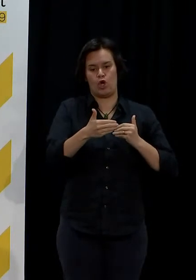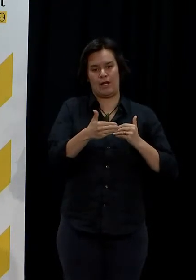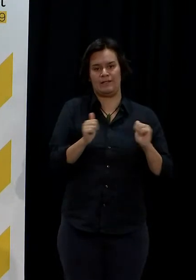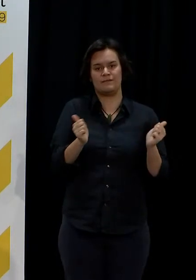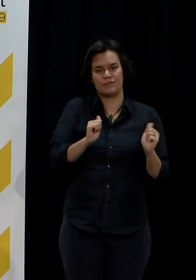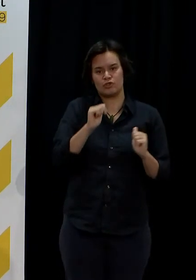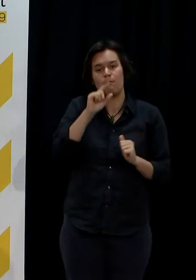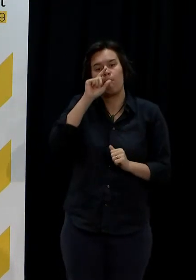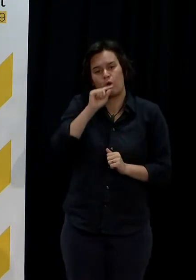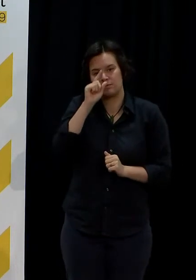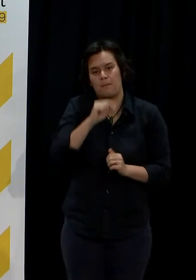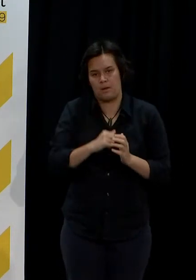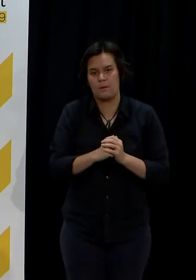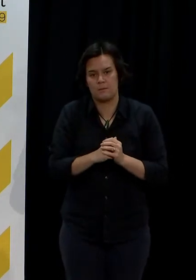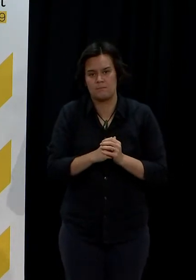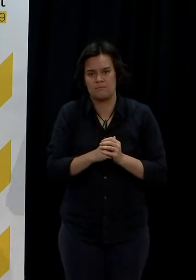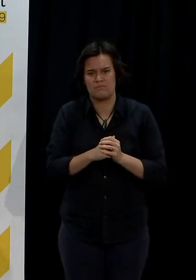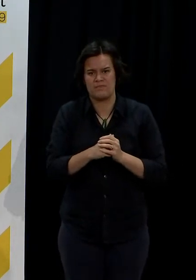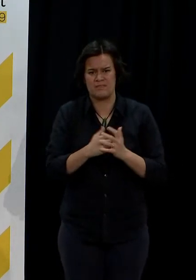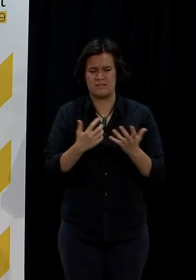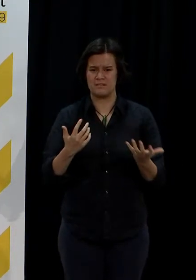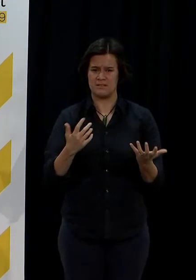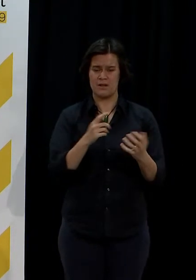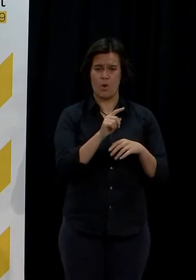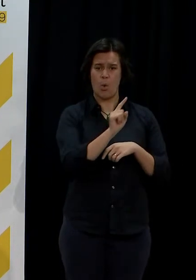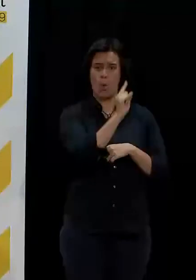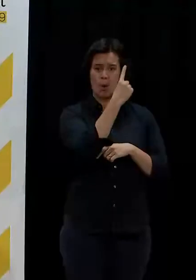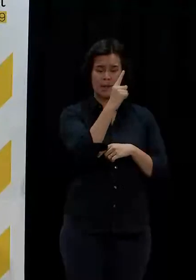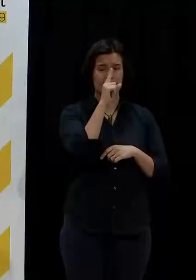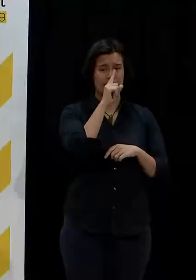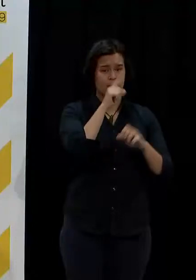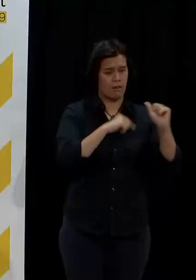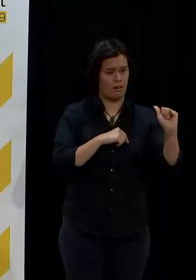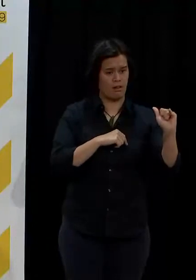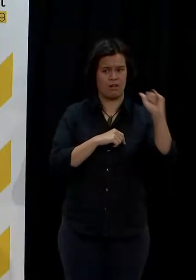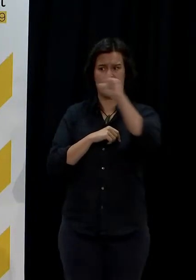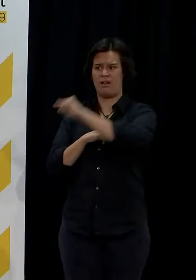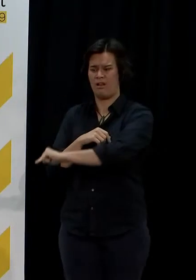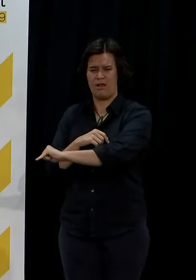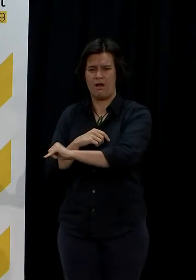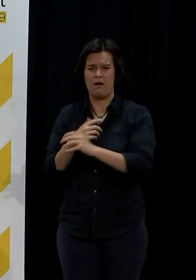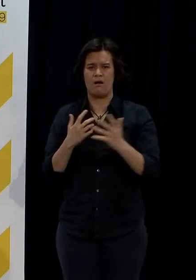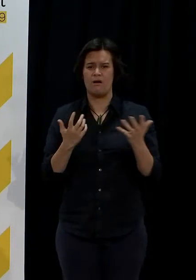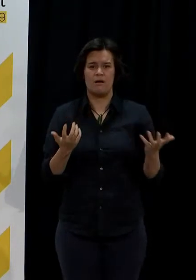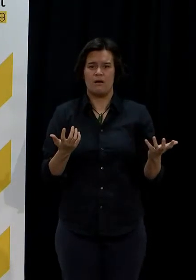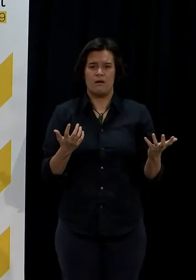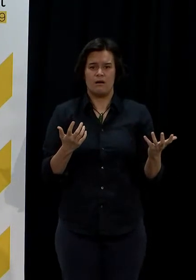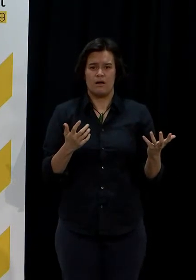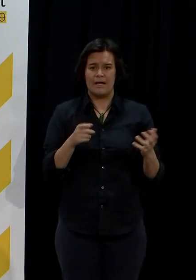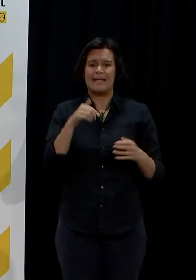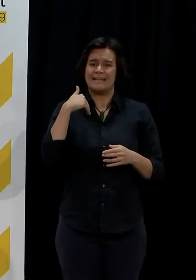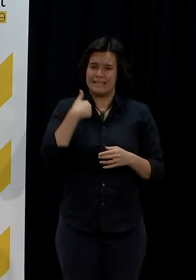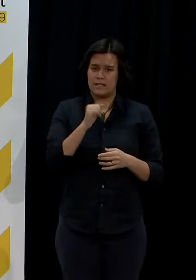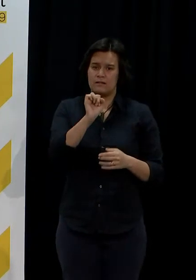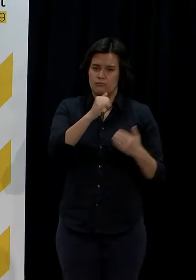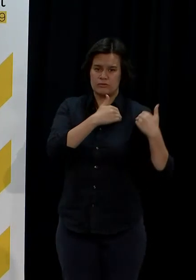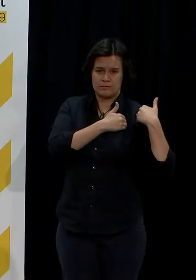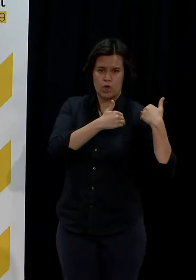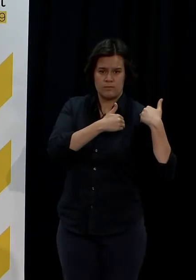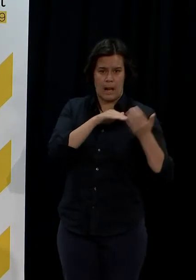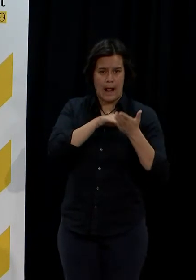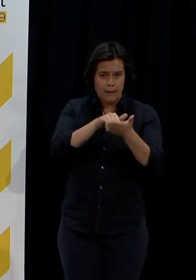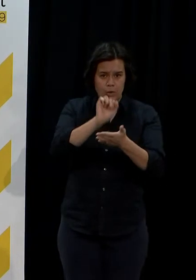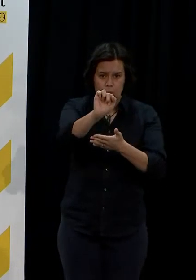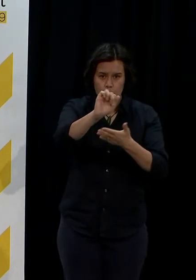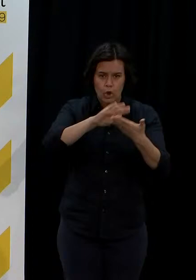have thought that potentially passing on COVID-19 to others would be the biggest disincentive that there is and doing your bit for your community is the biggest